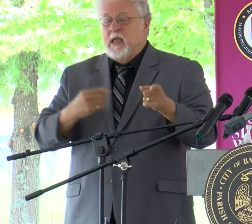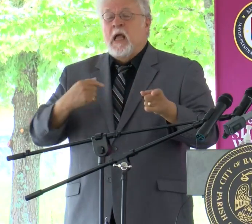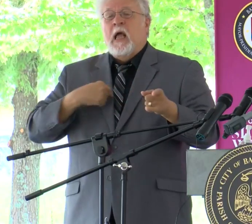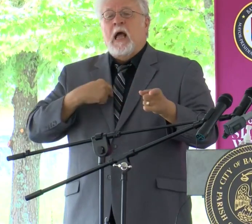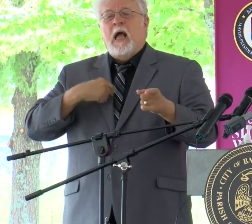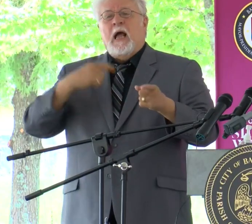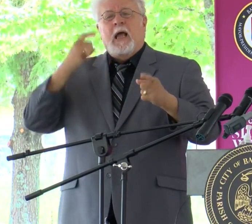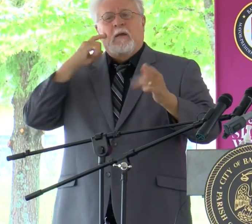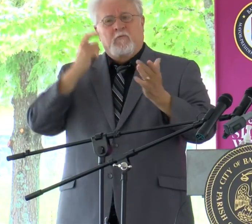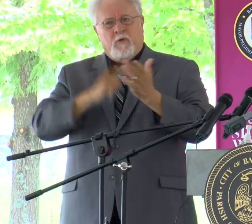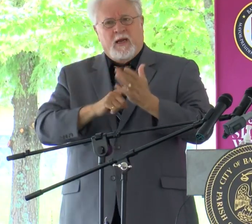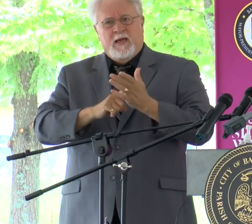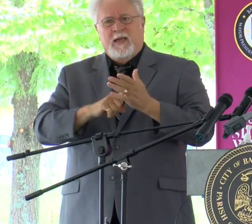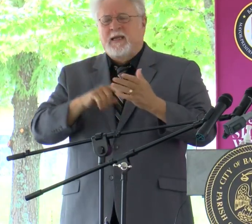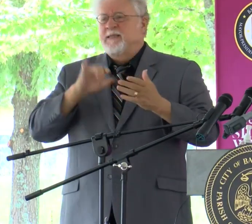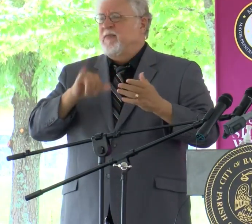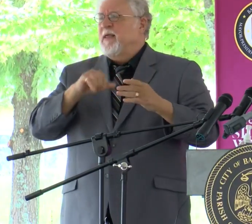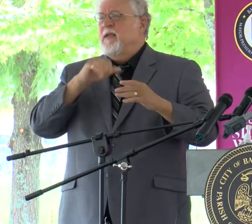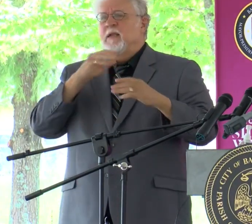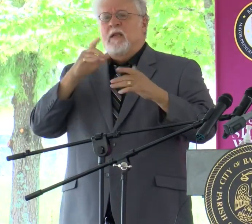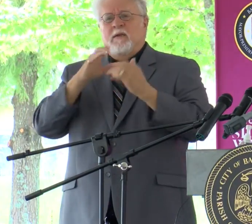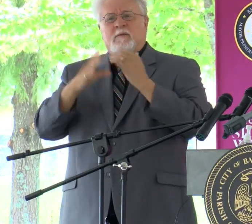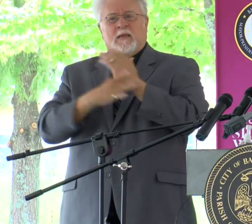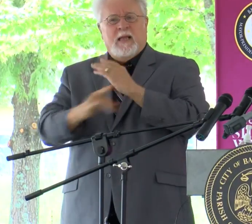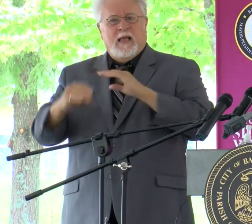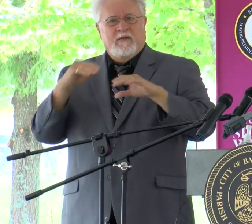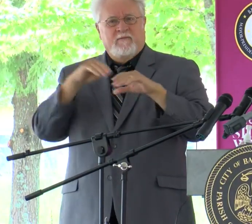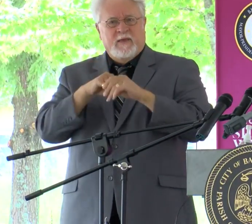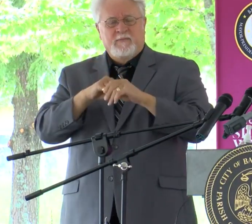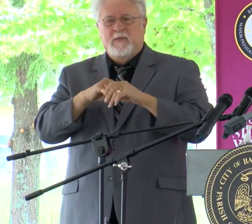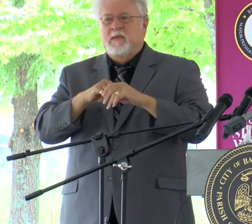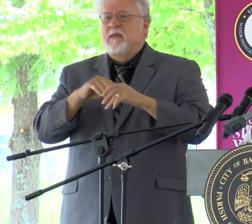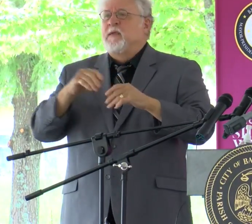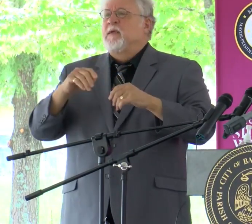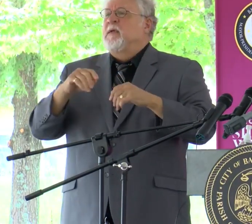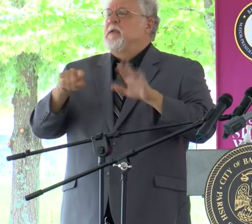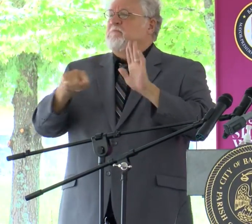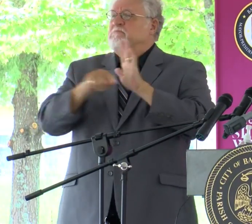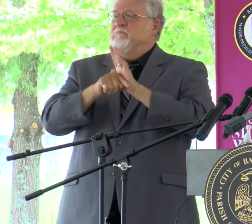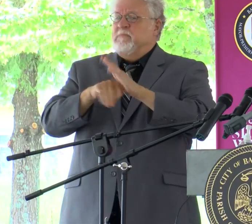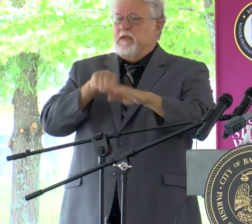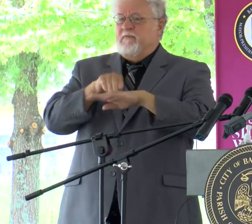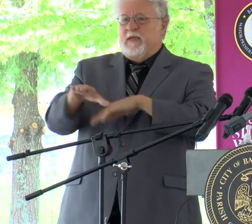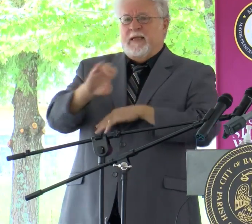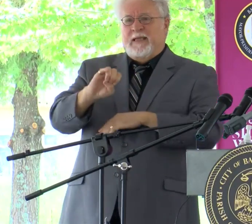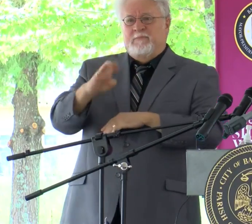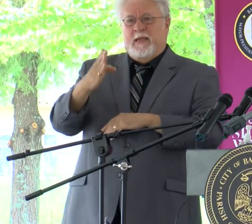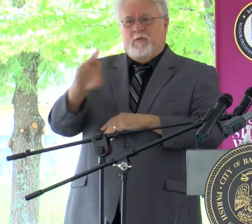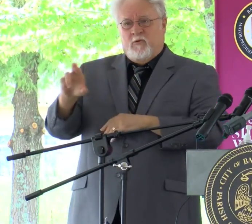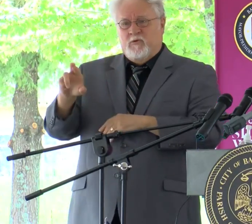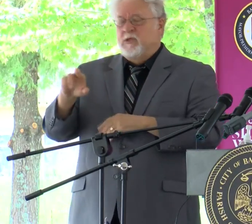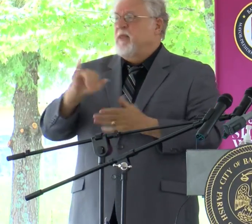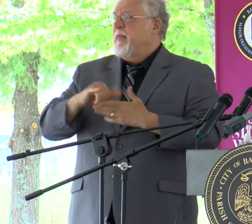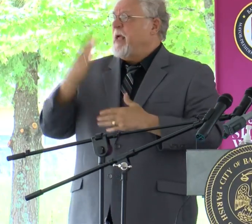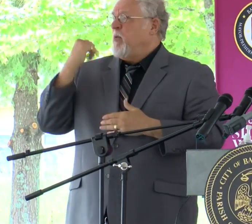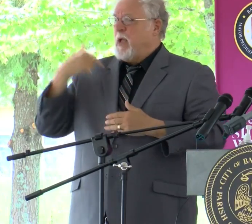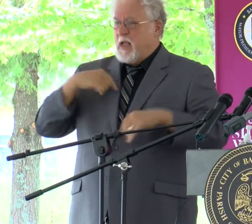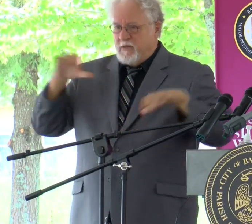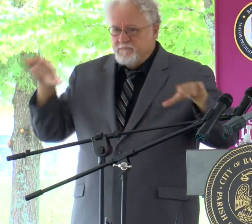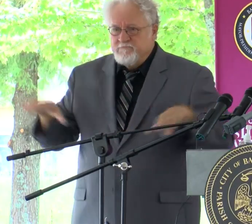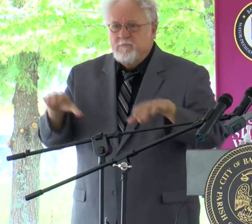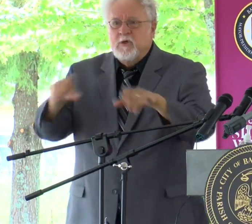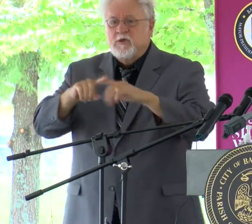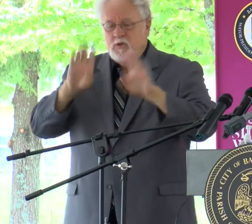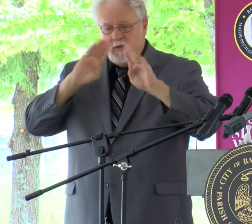that this disinvestment has adversely affected East Baton Rouge Parish, which is why I have worked to